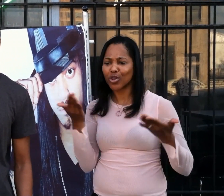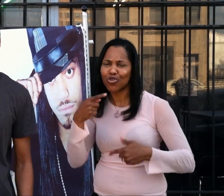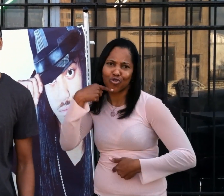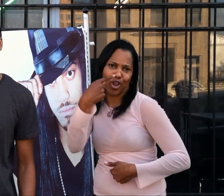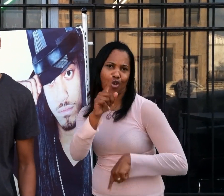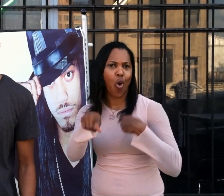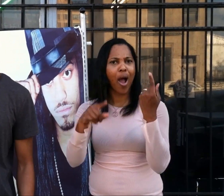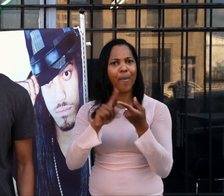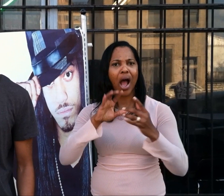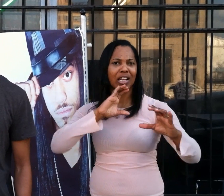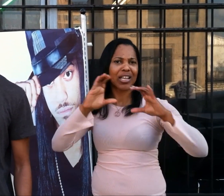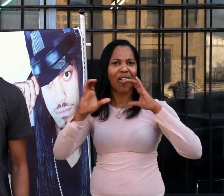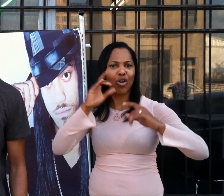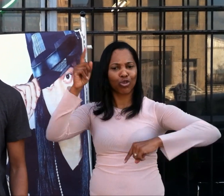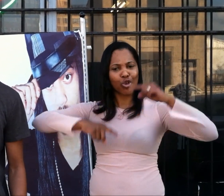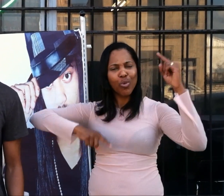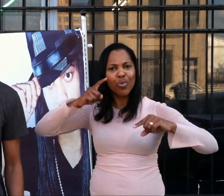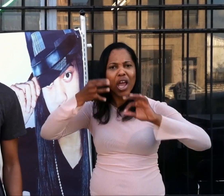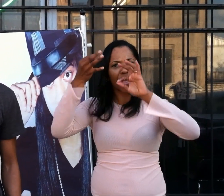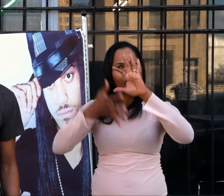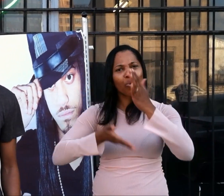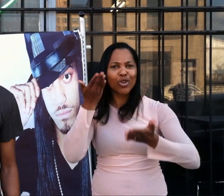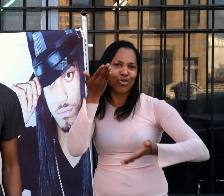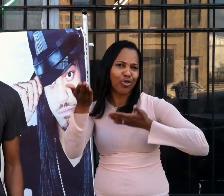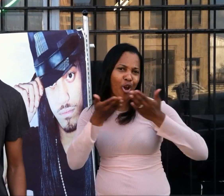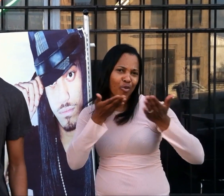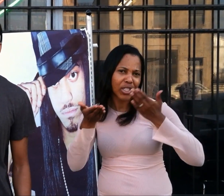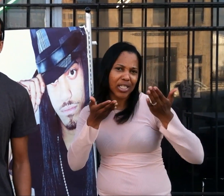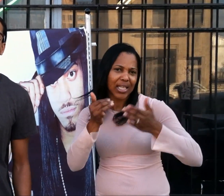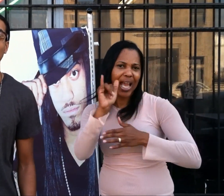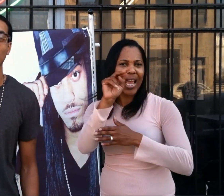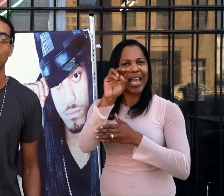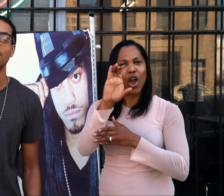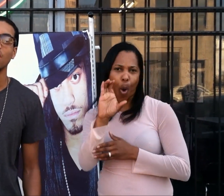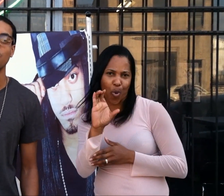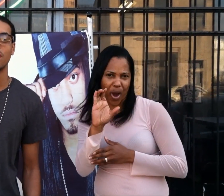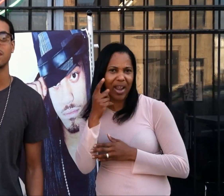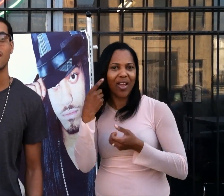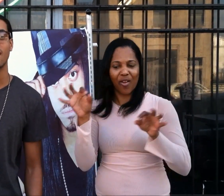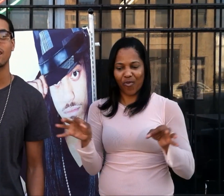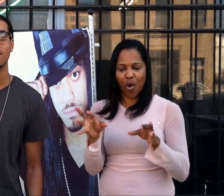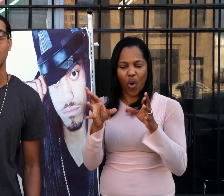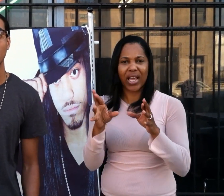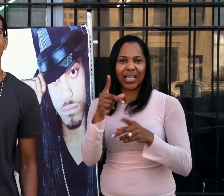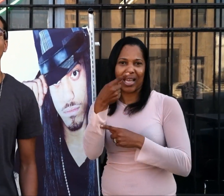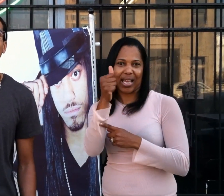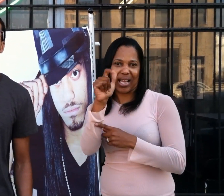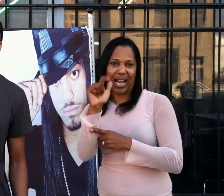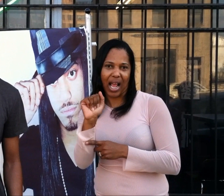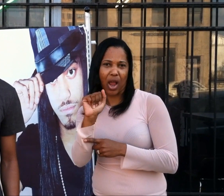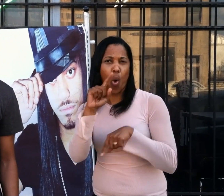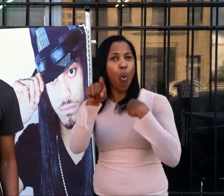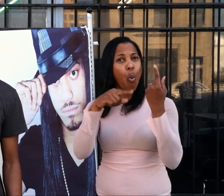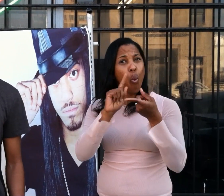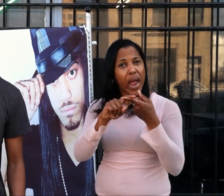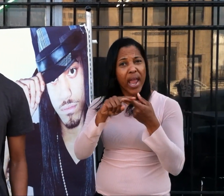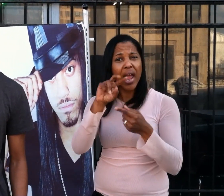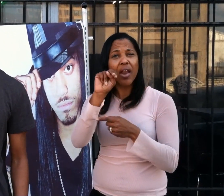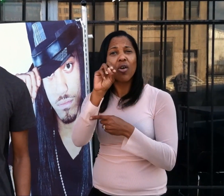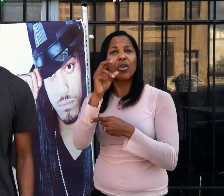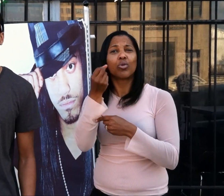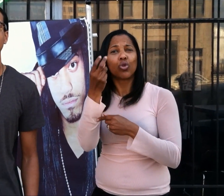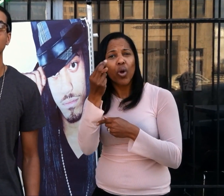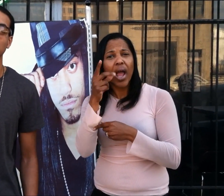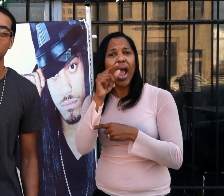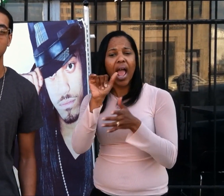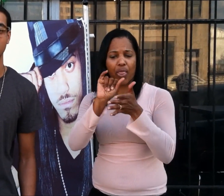you about the Diverse Communications Interpreting Services, Incorporated Fundraiser Gallery. November 12th at